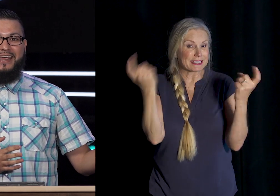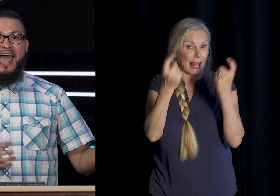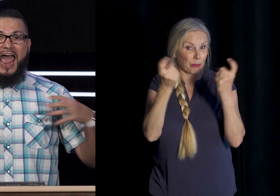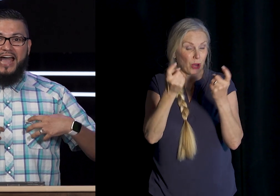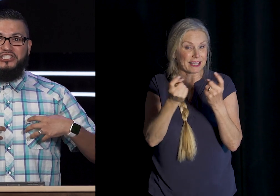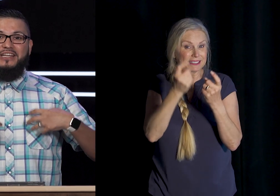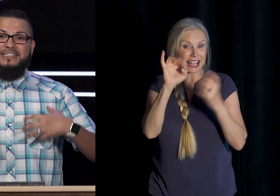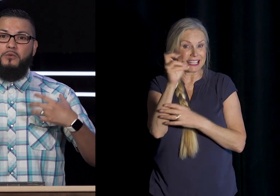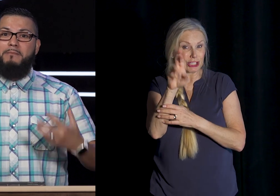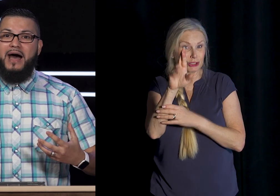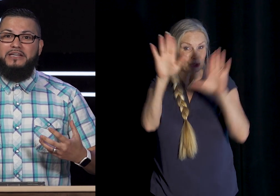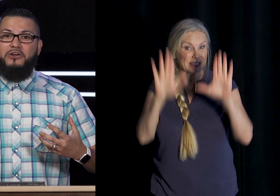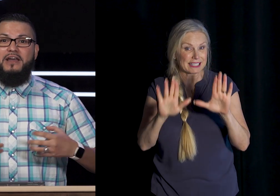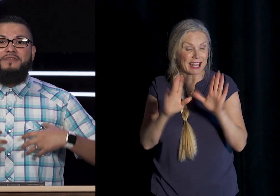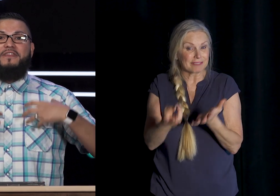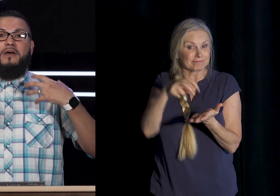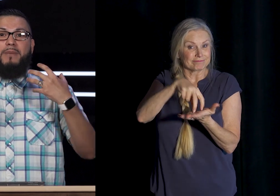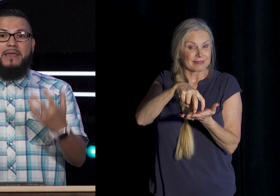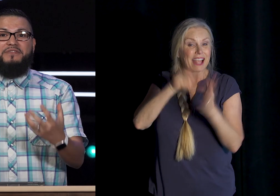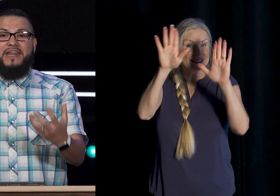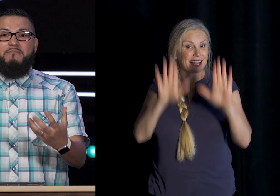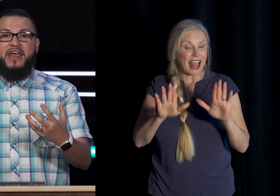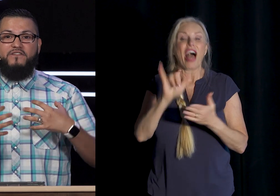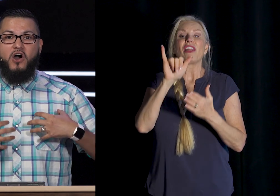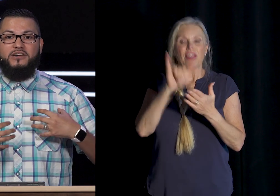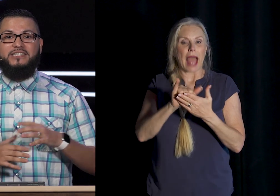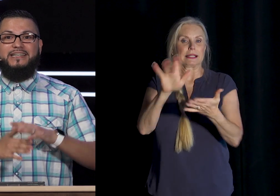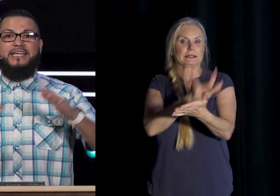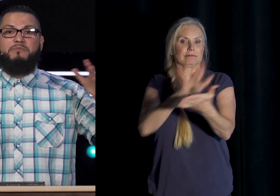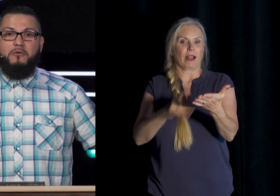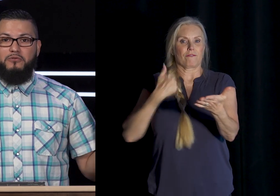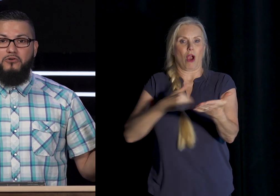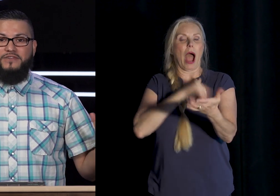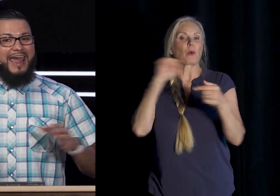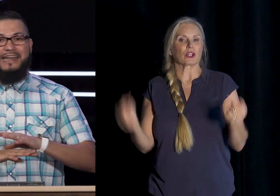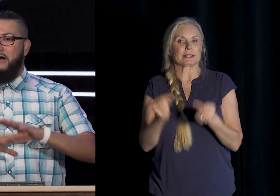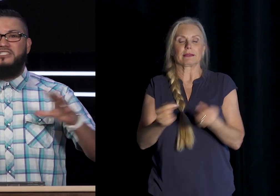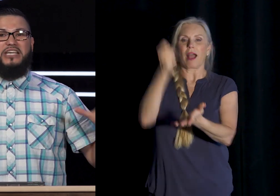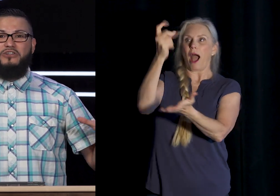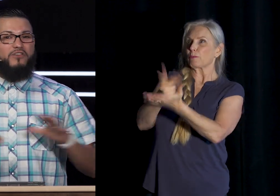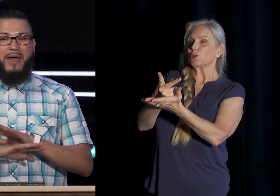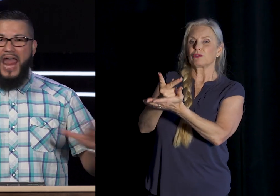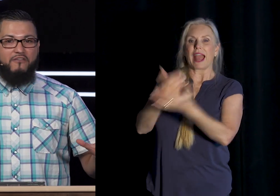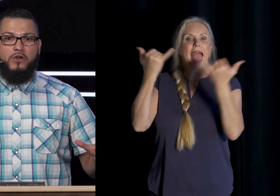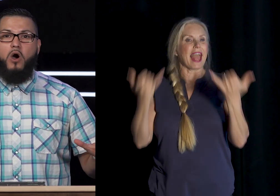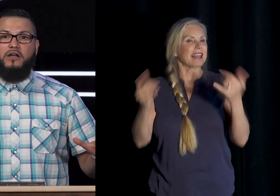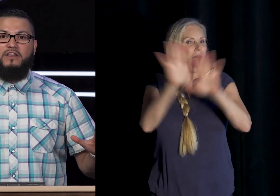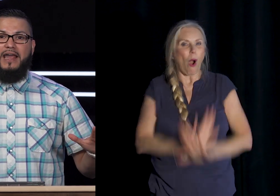Actually is the reminder That the payment That he made For our sins Has been approved And now sinners From every walk of life